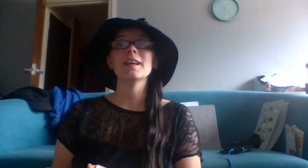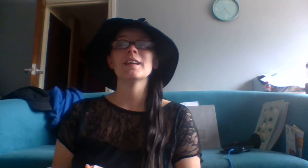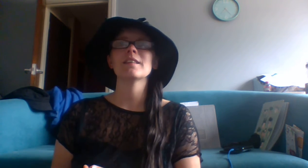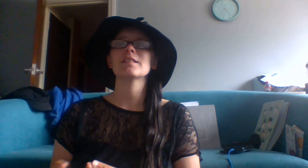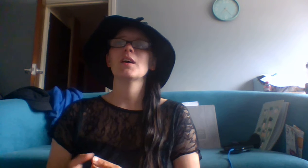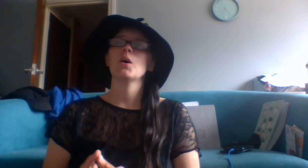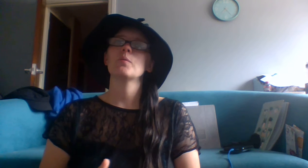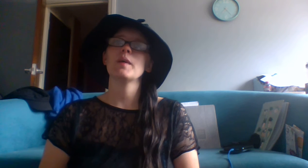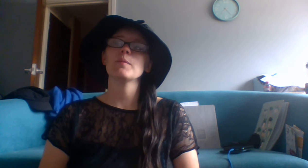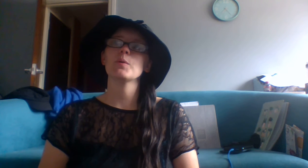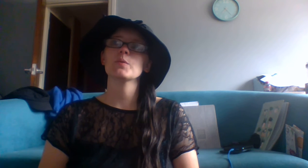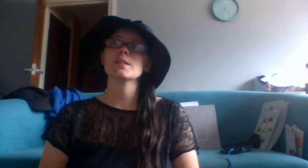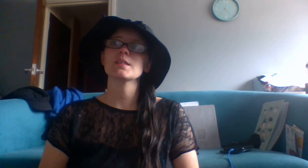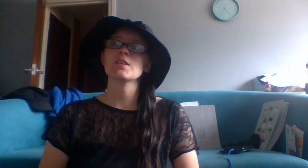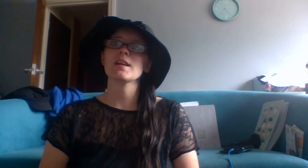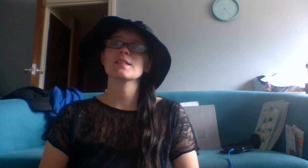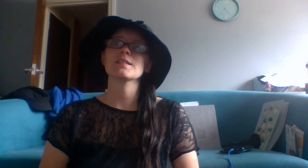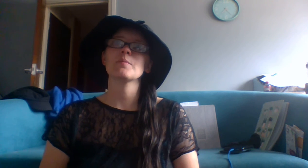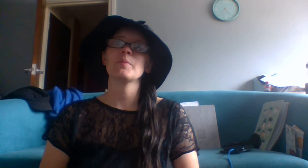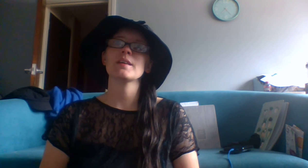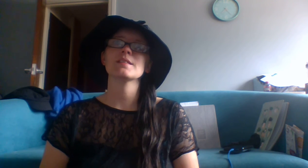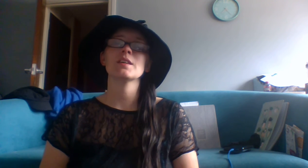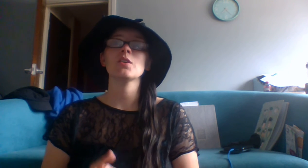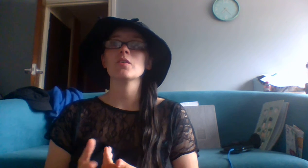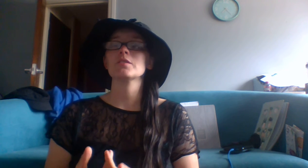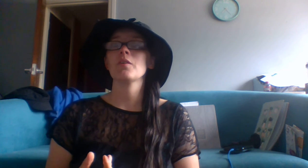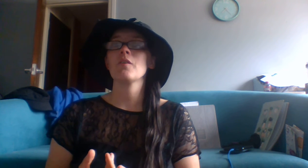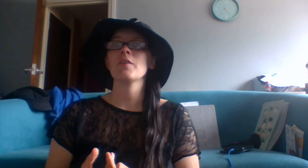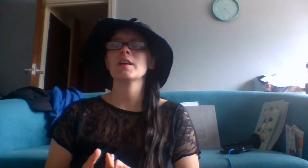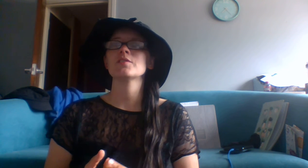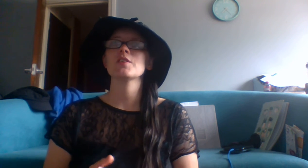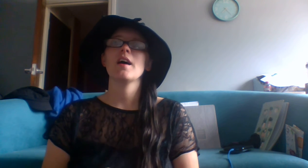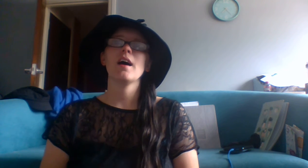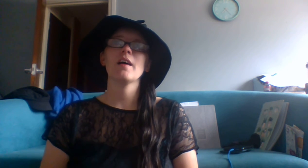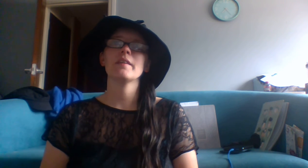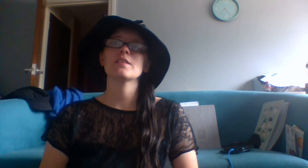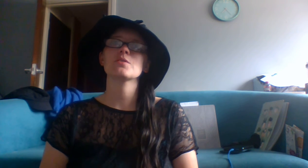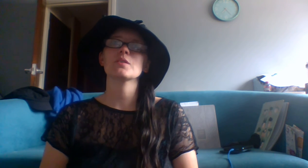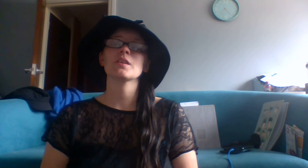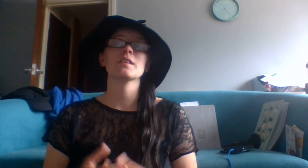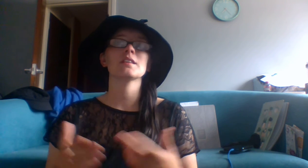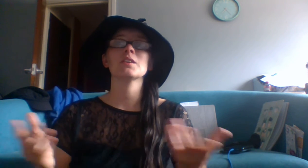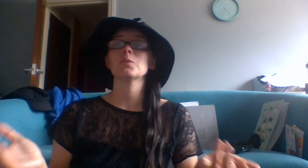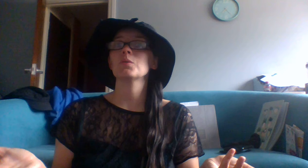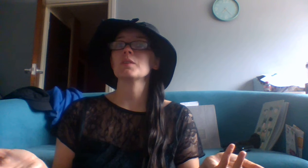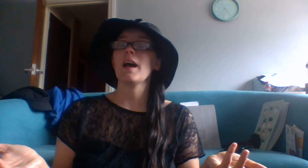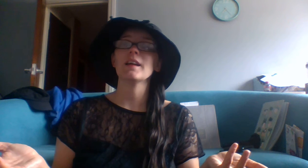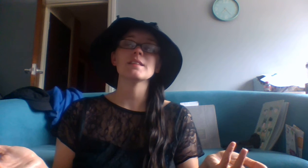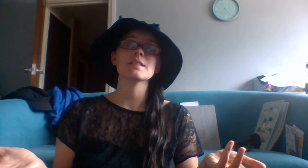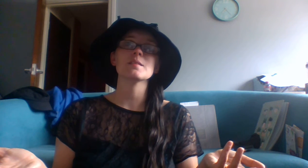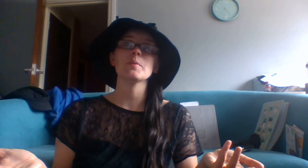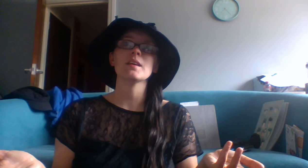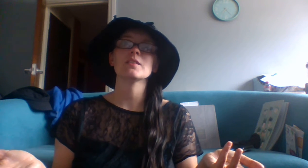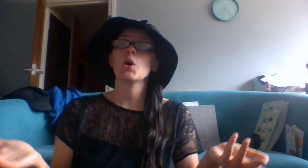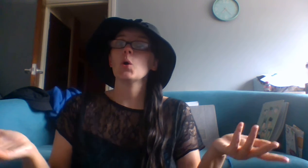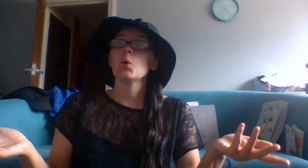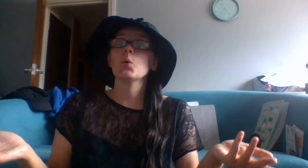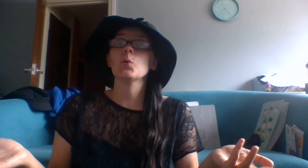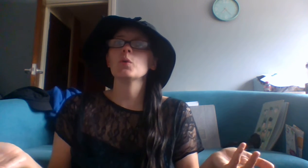maybe would suggest that Bessie got her revenge and then took the thuddy cord and it disappeared. Who